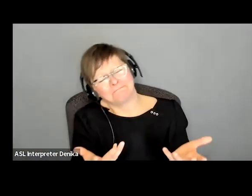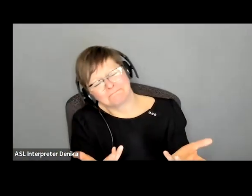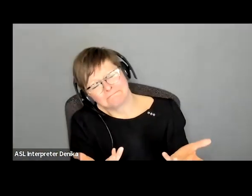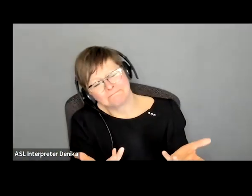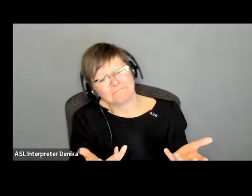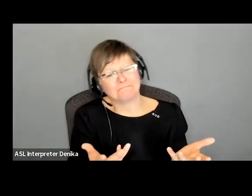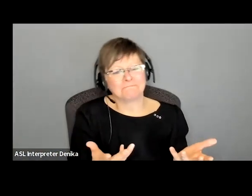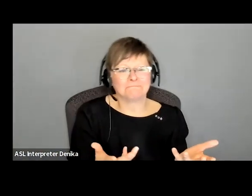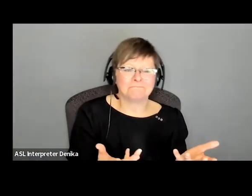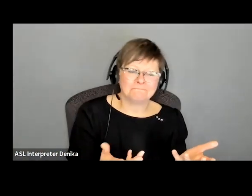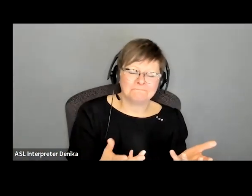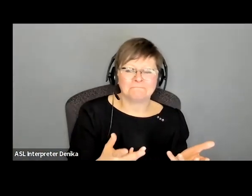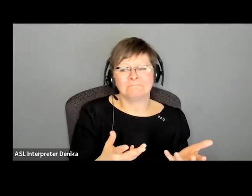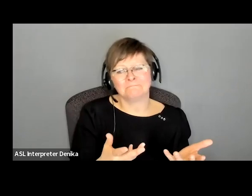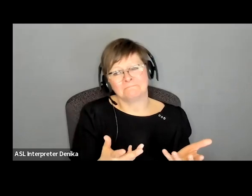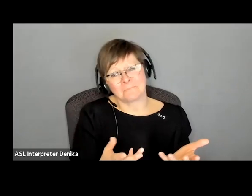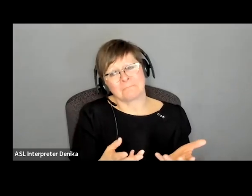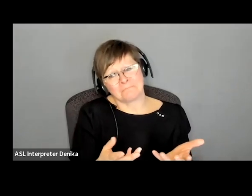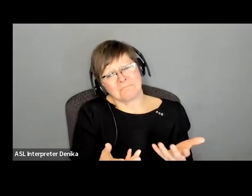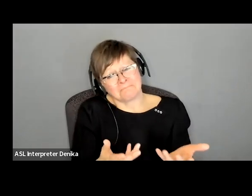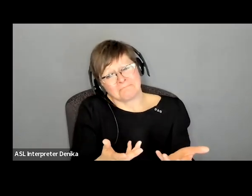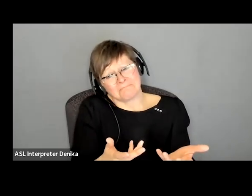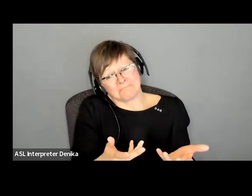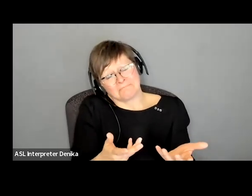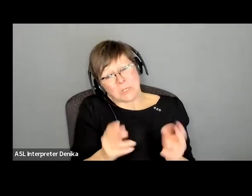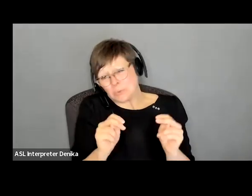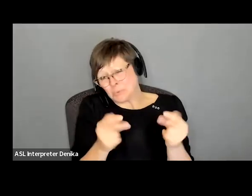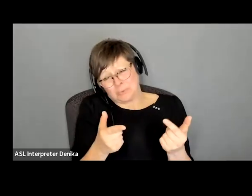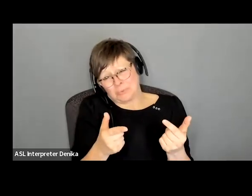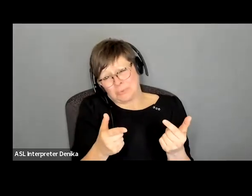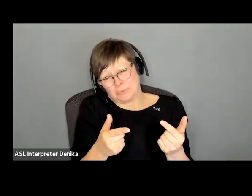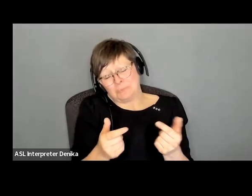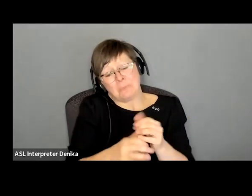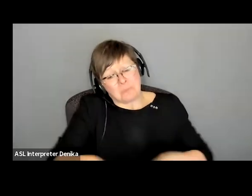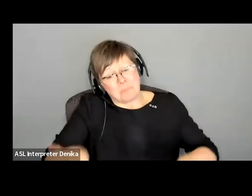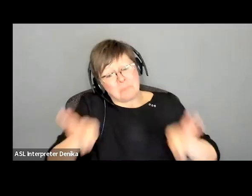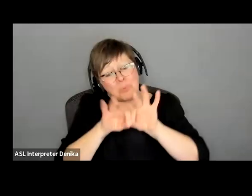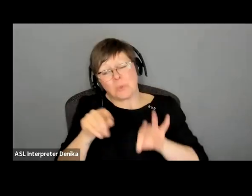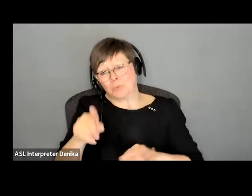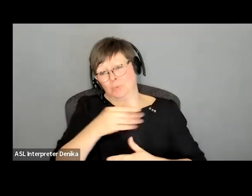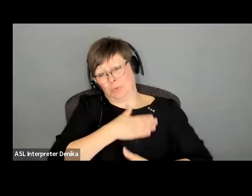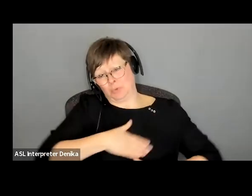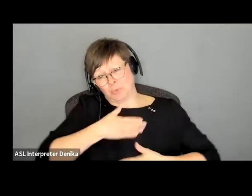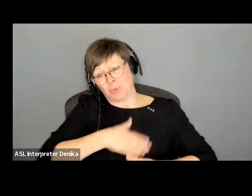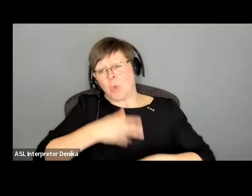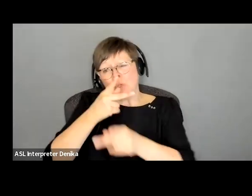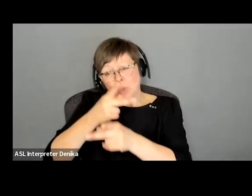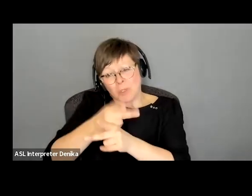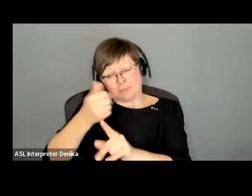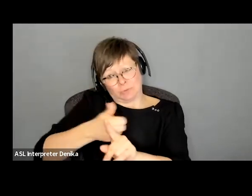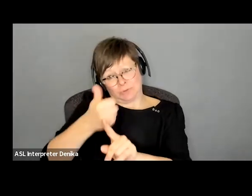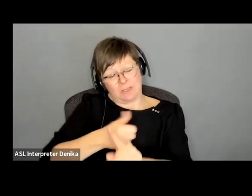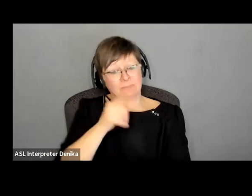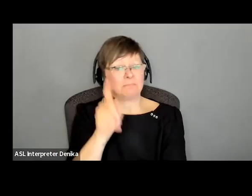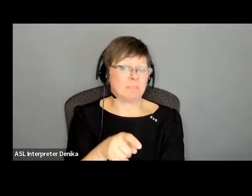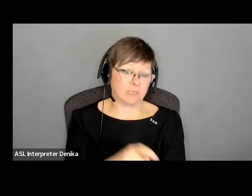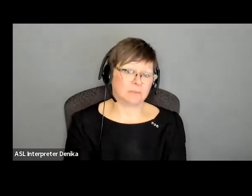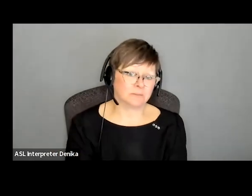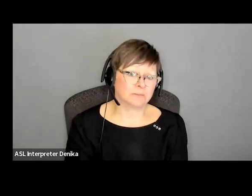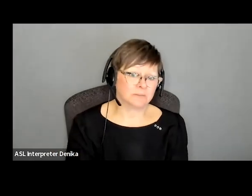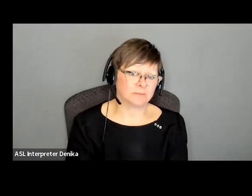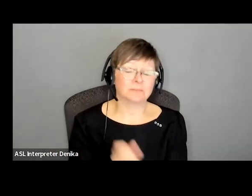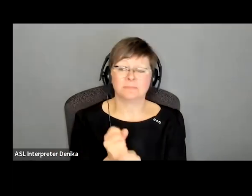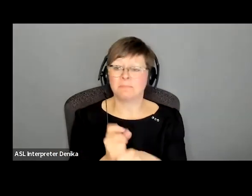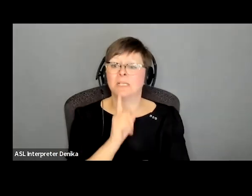the most important thing here is you know and looking after yourself as well taking time for